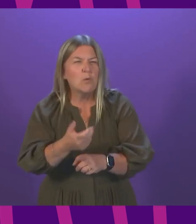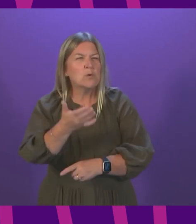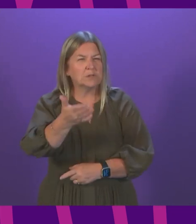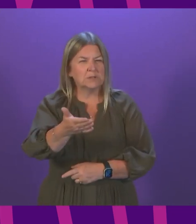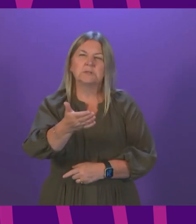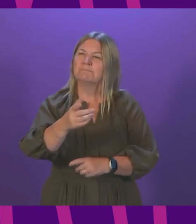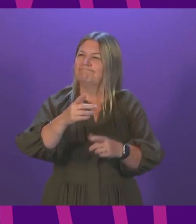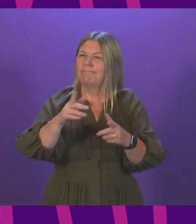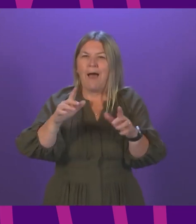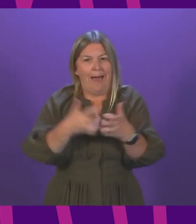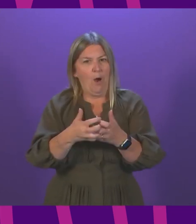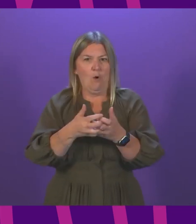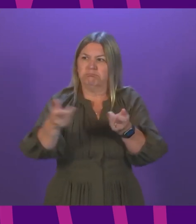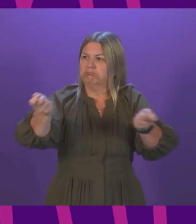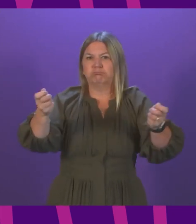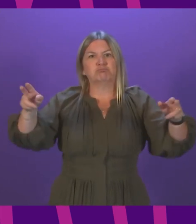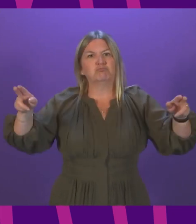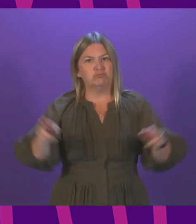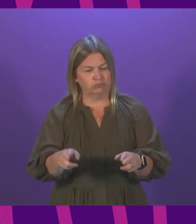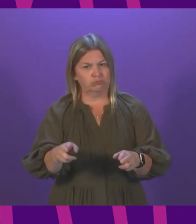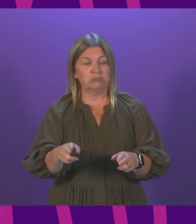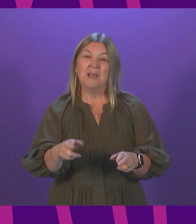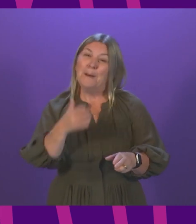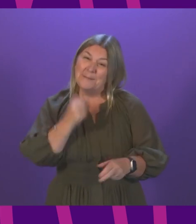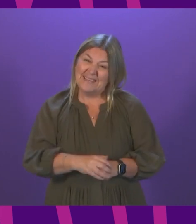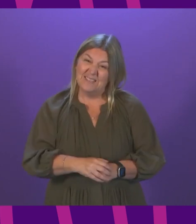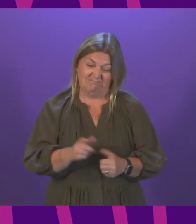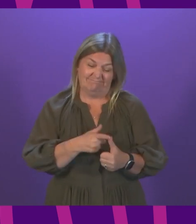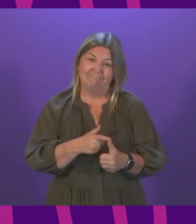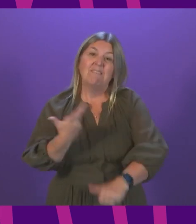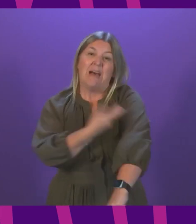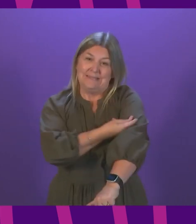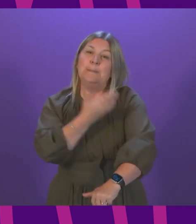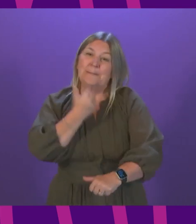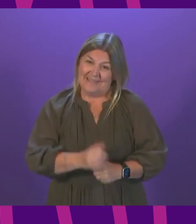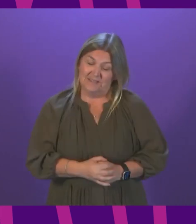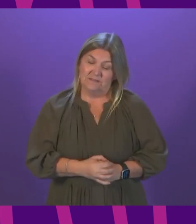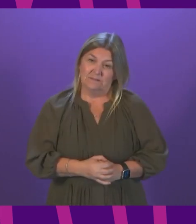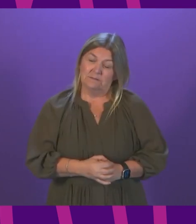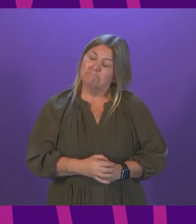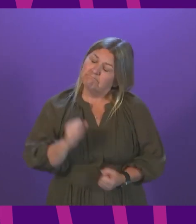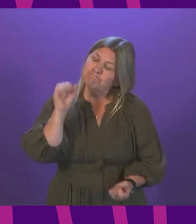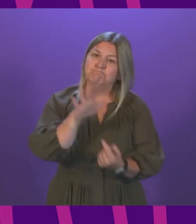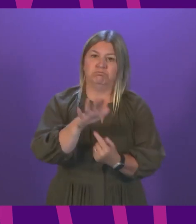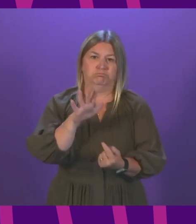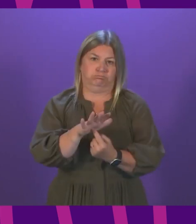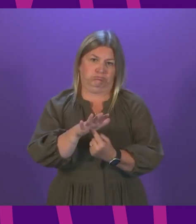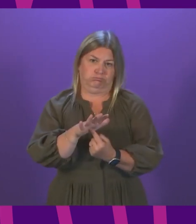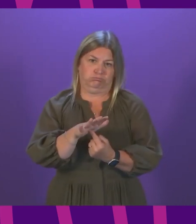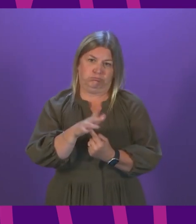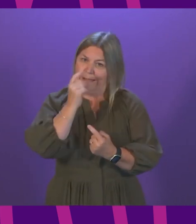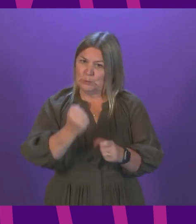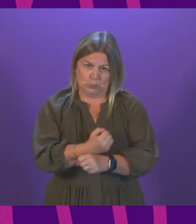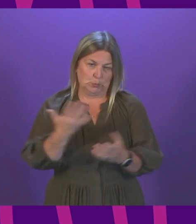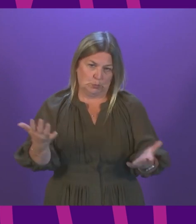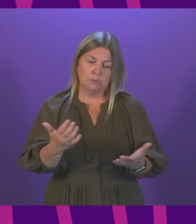the virus under control. Firstly, please get vaccinated if you are eligible and haven't yet done so. This remains the single most important thing any of us